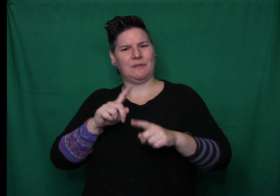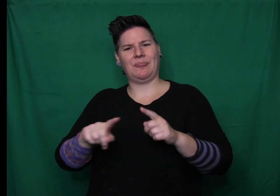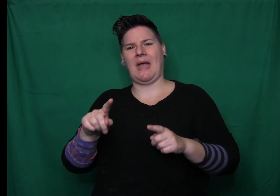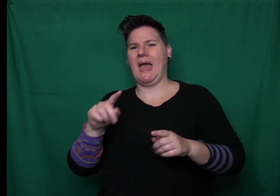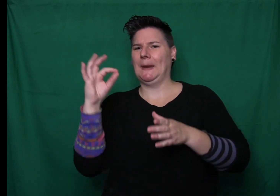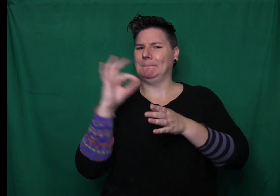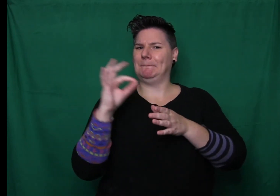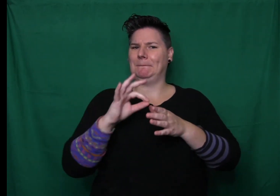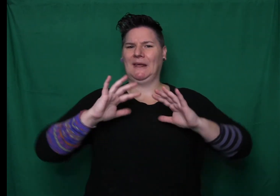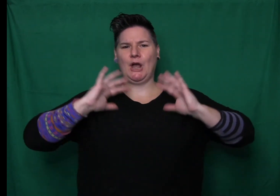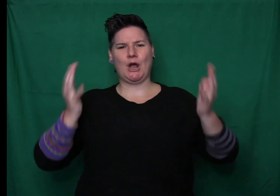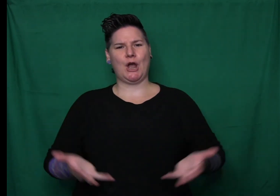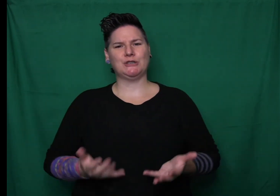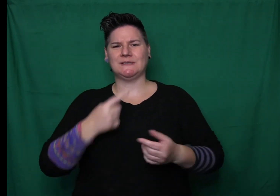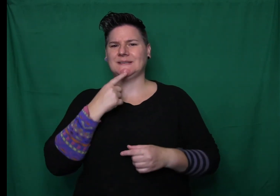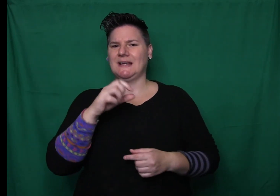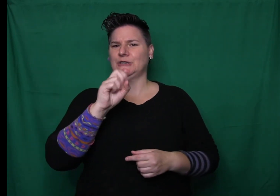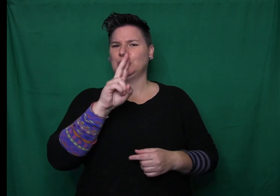difference between a little witch and an elf.